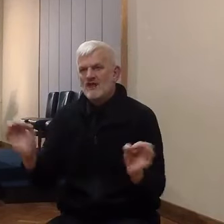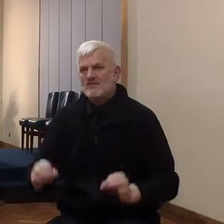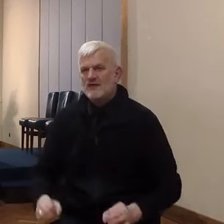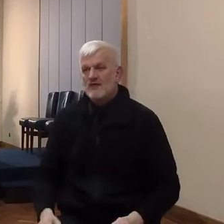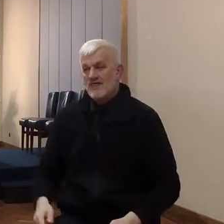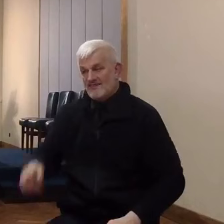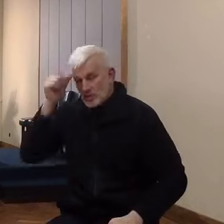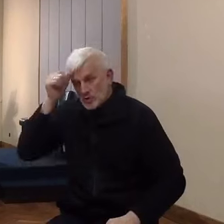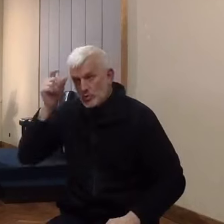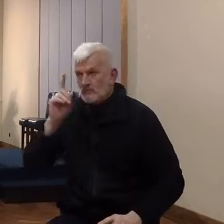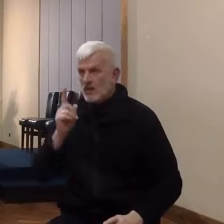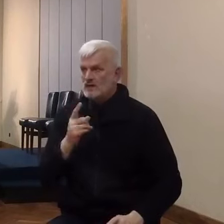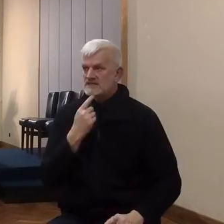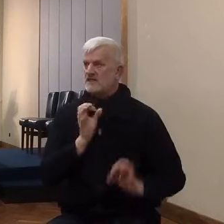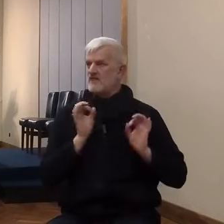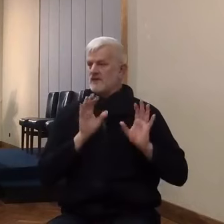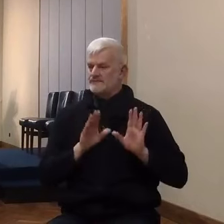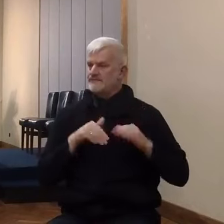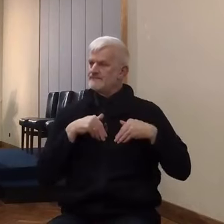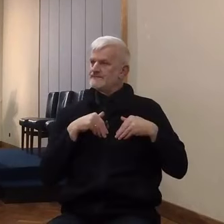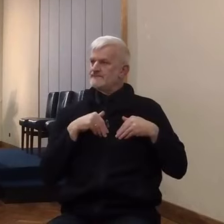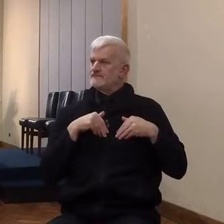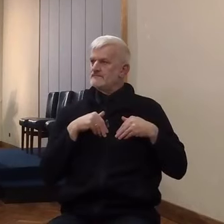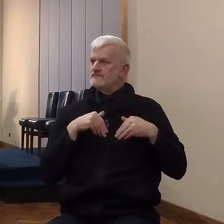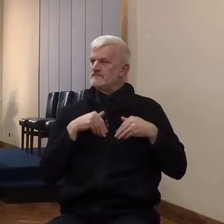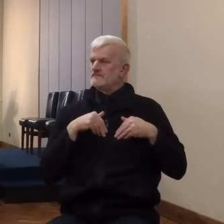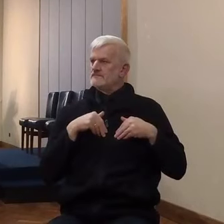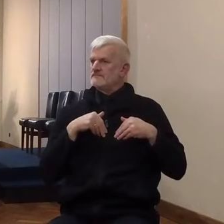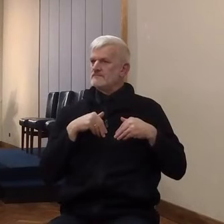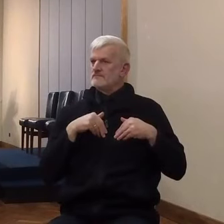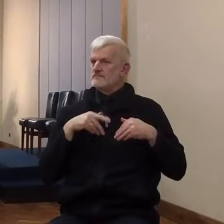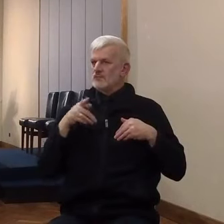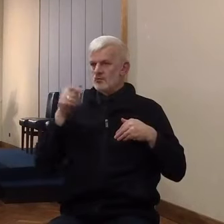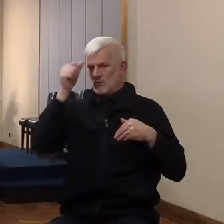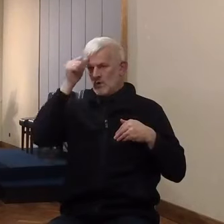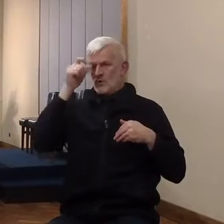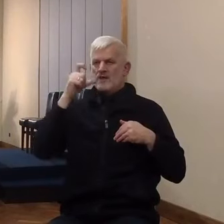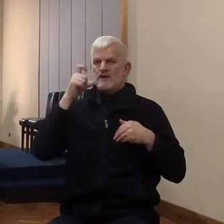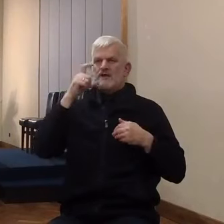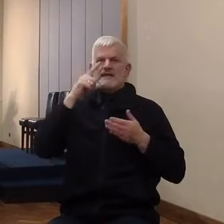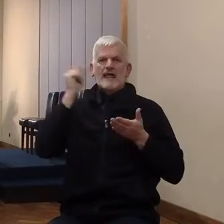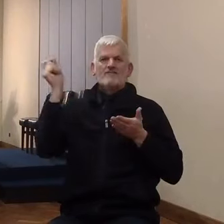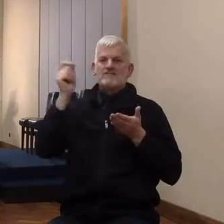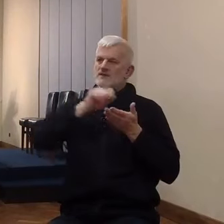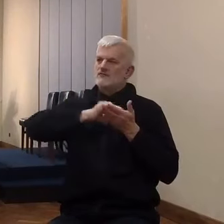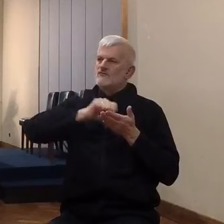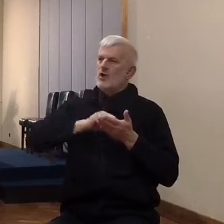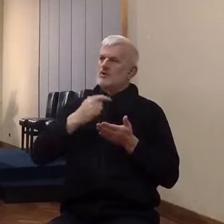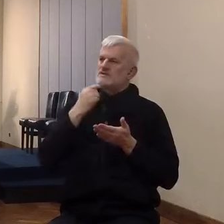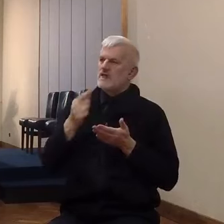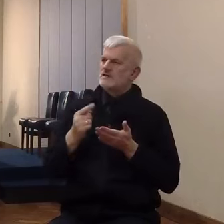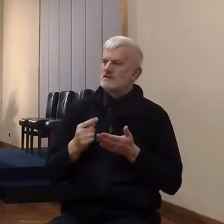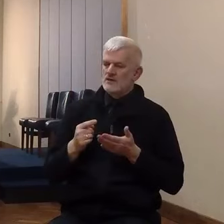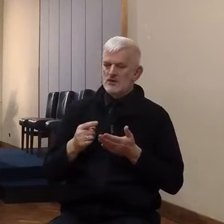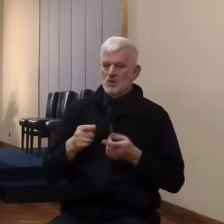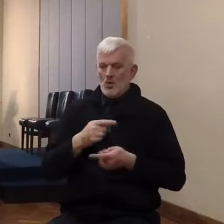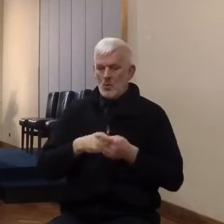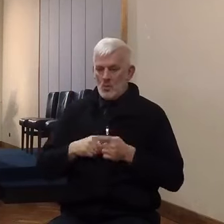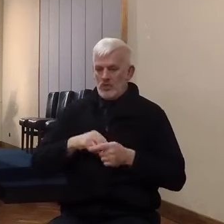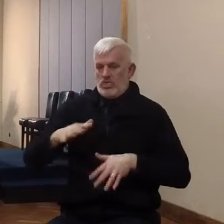Calvin calls it the obstinacy of despair, which grips the human mind. I will not